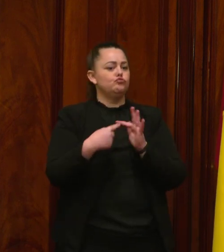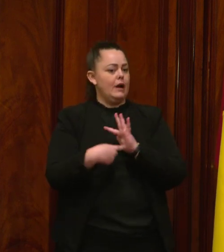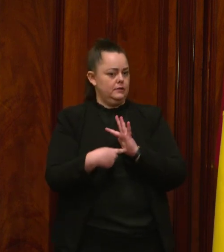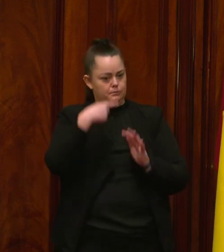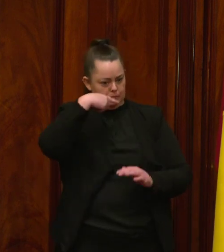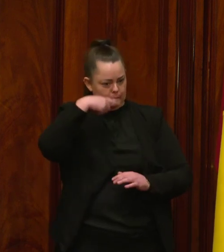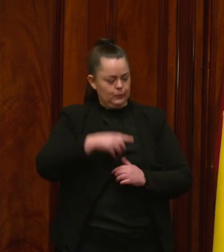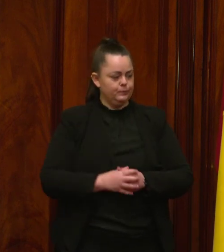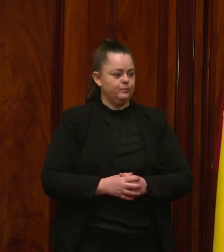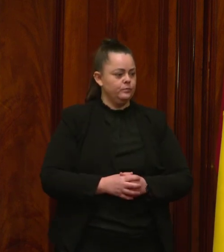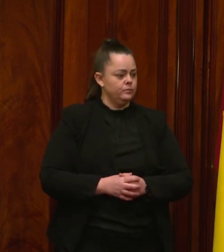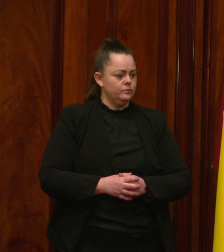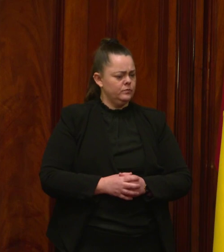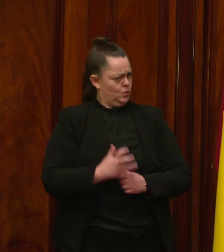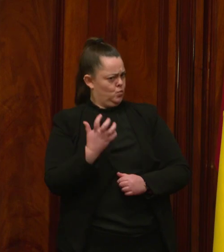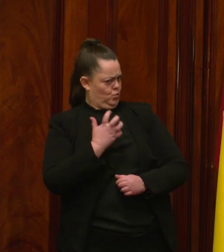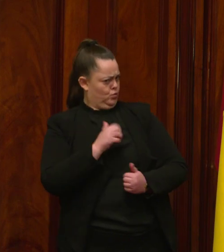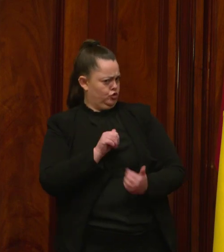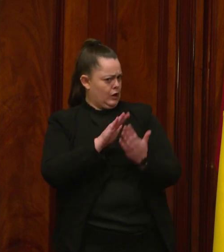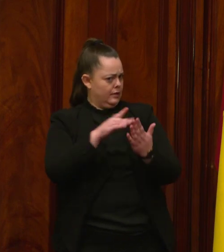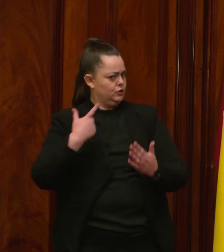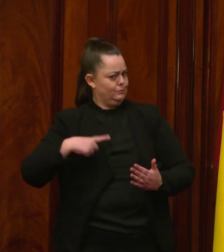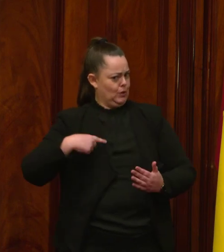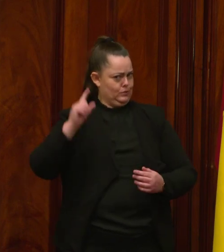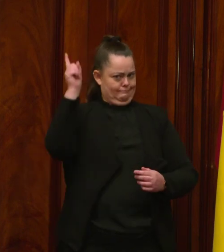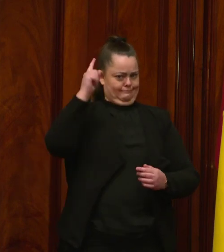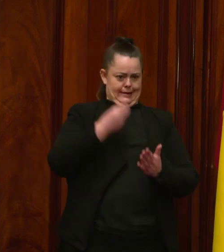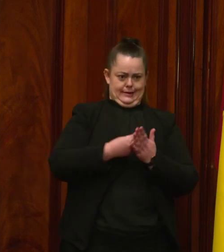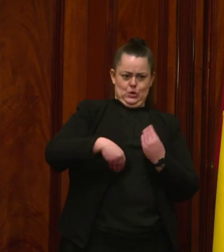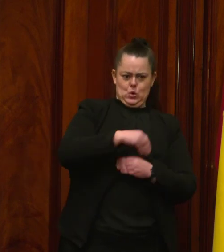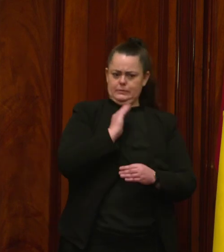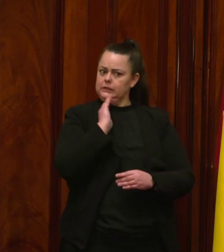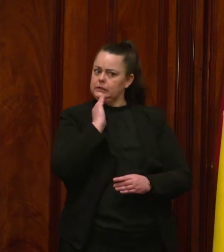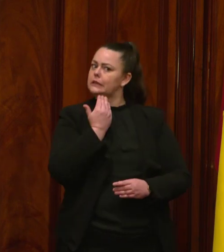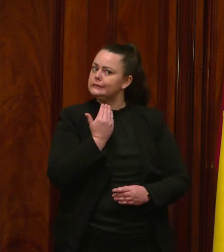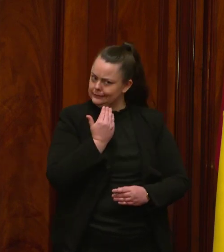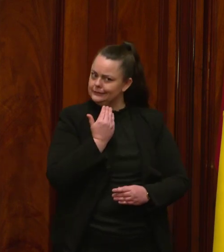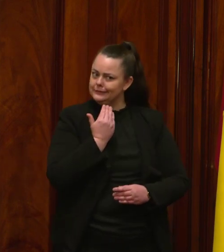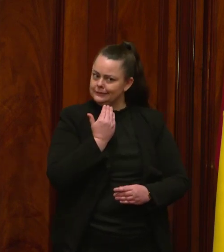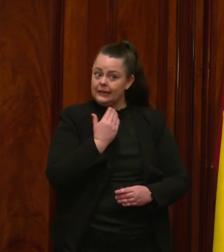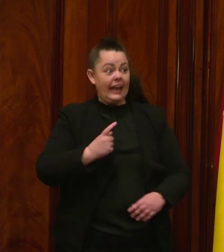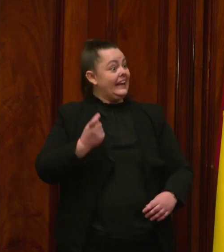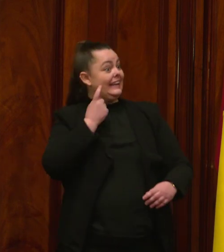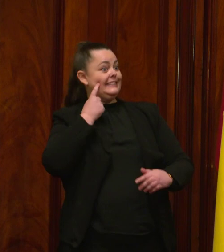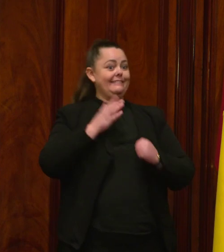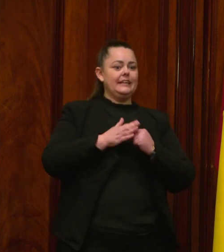particularly given the significant economic and budgetary challenges of the day and one without a simple solution.